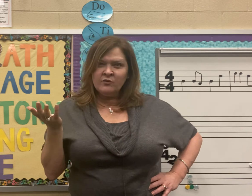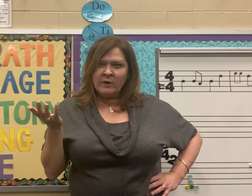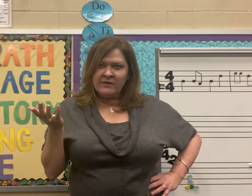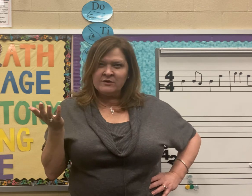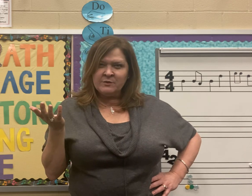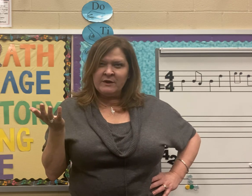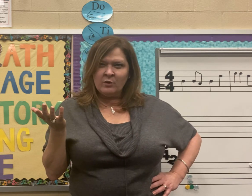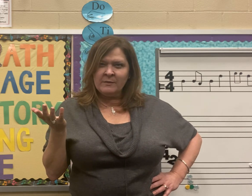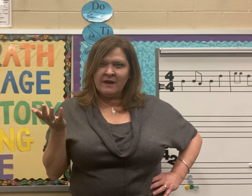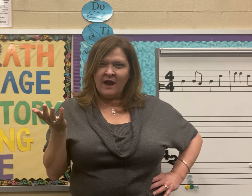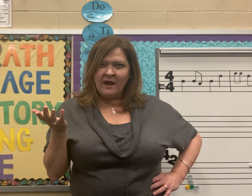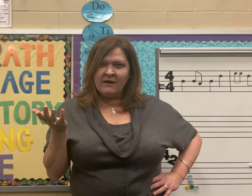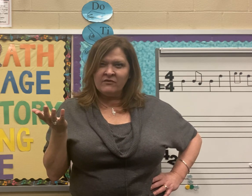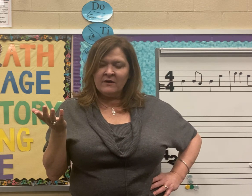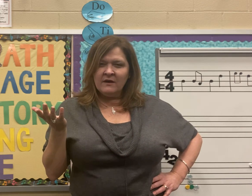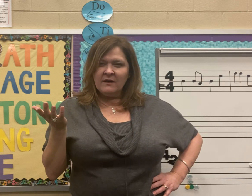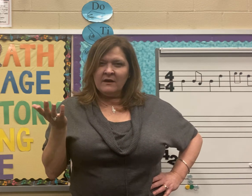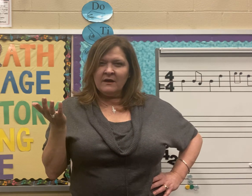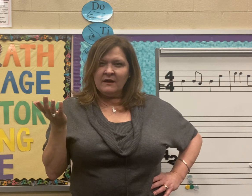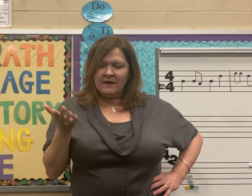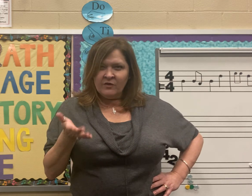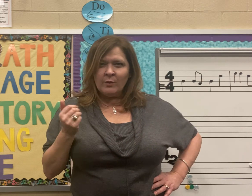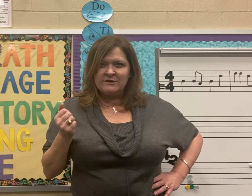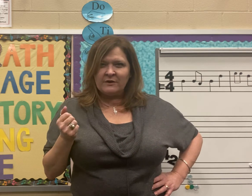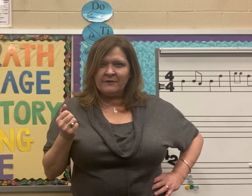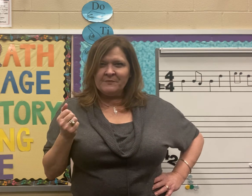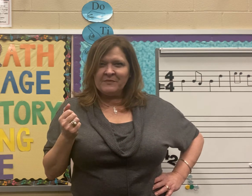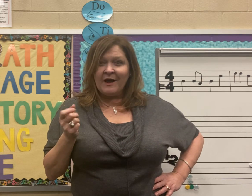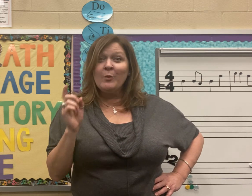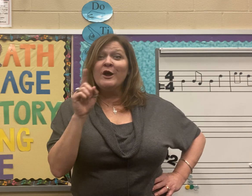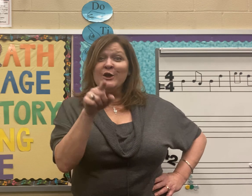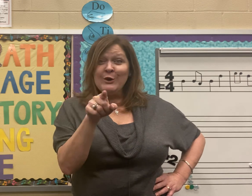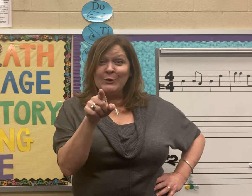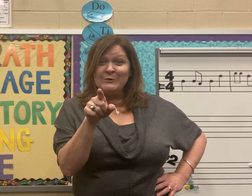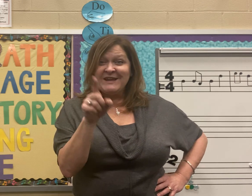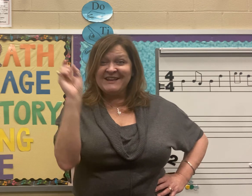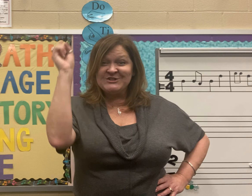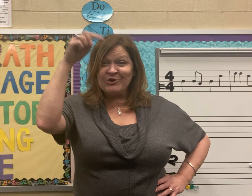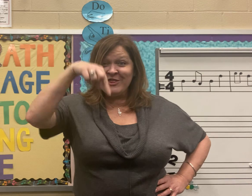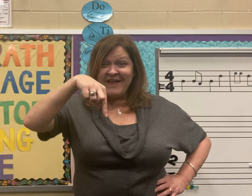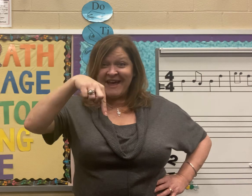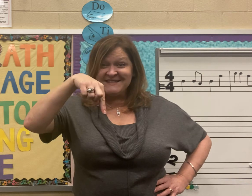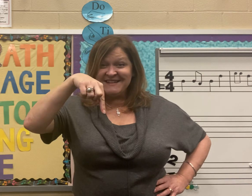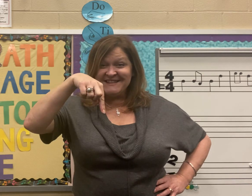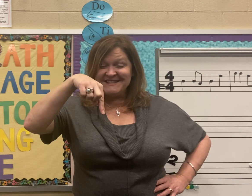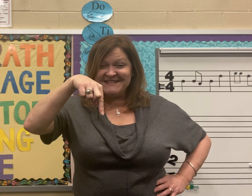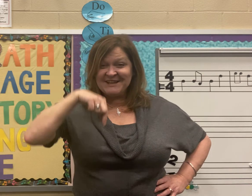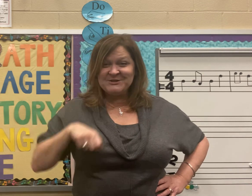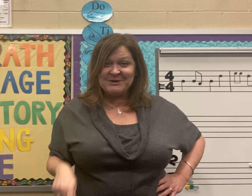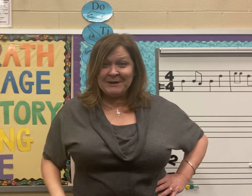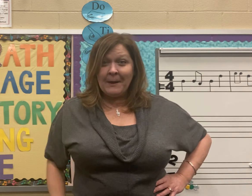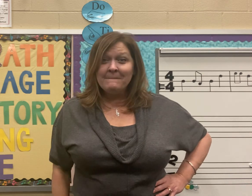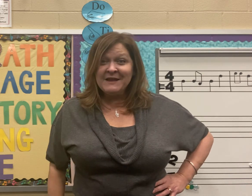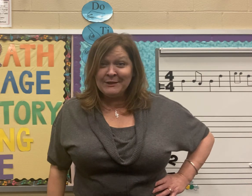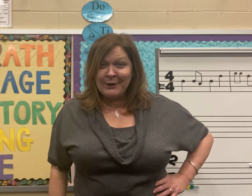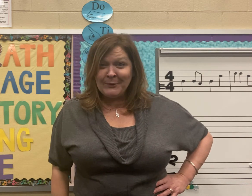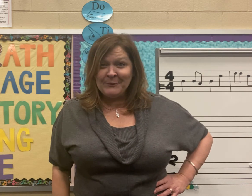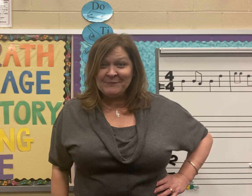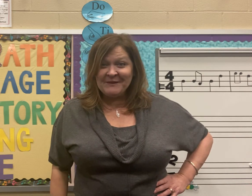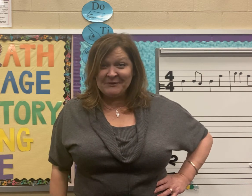weather do we normally have in the winter? I want you to answer that in the discussion below. Okay?